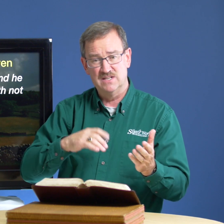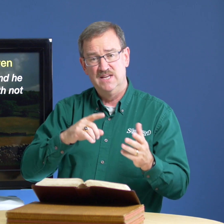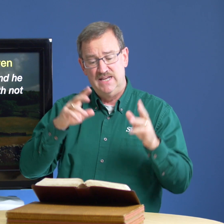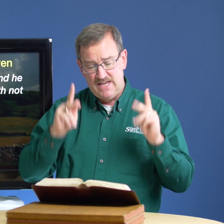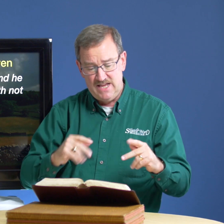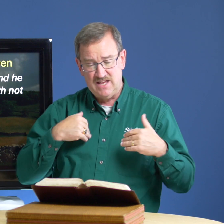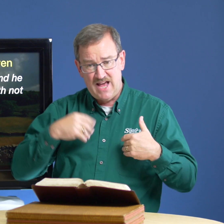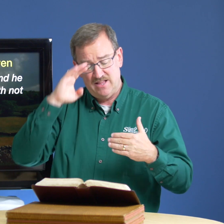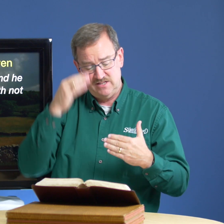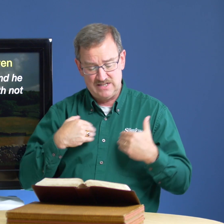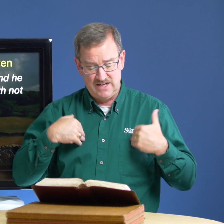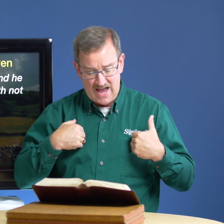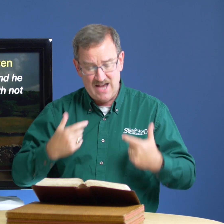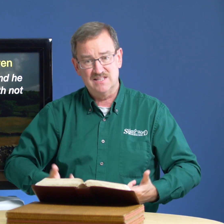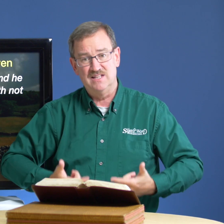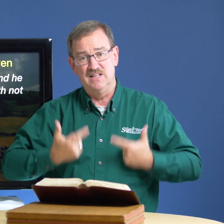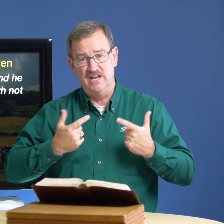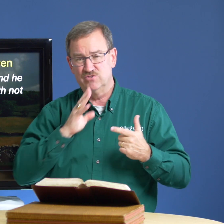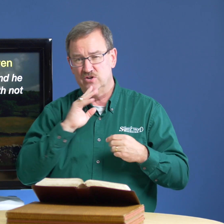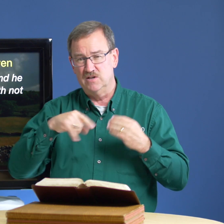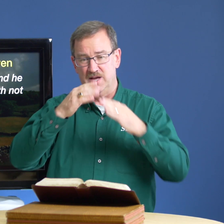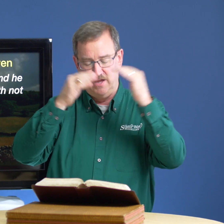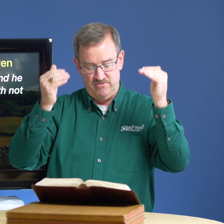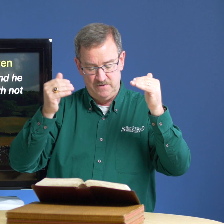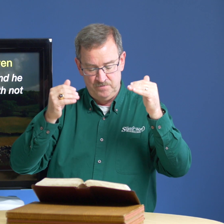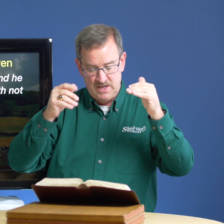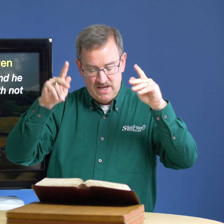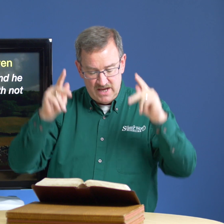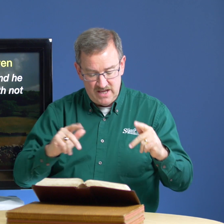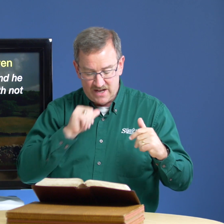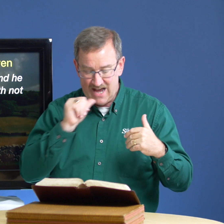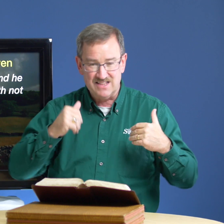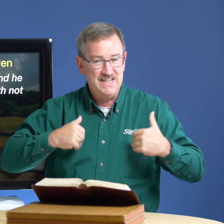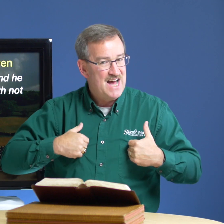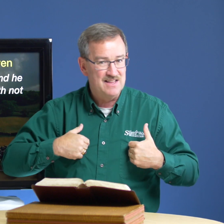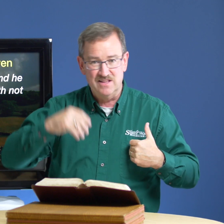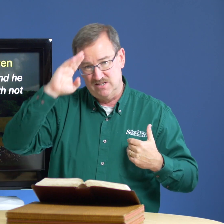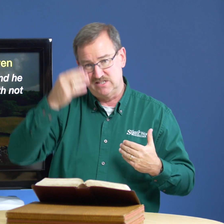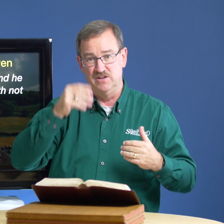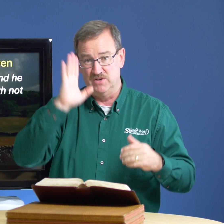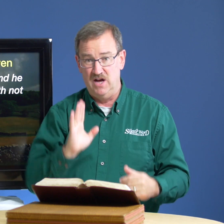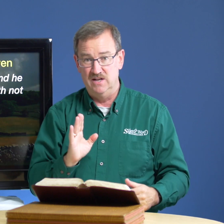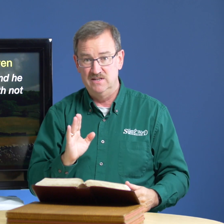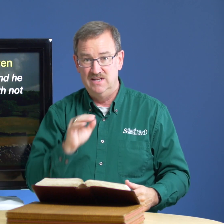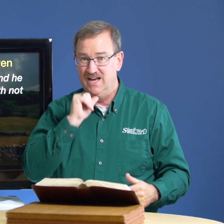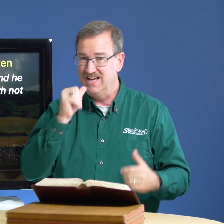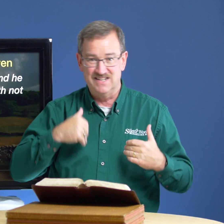he that hath the son hath life talking about heaven he that hath not the son of god hath